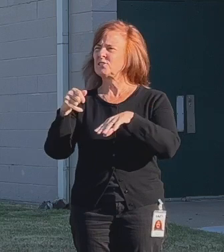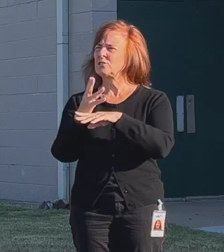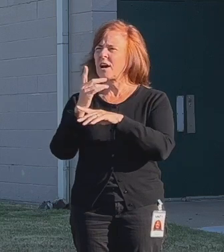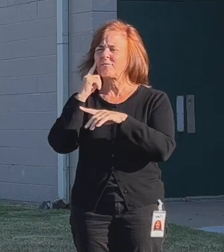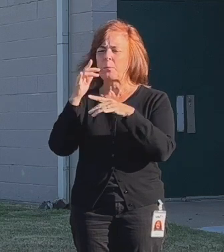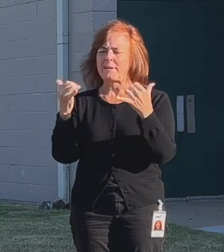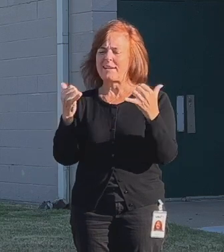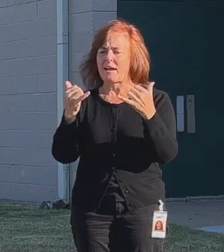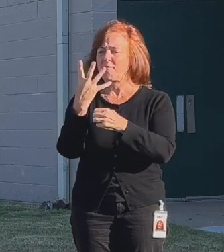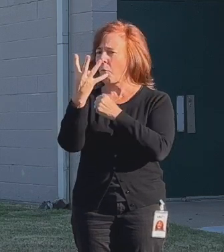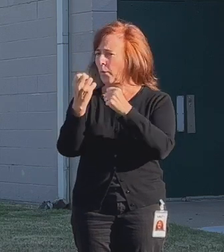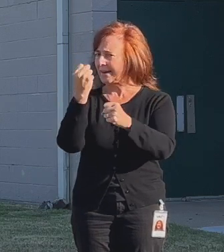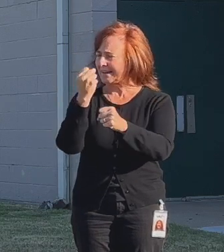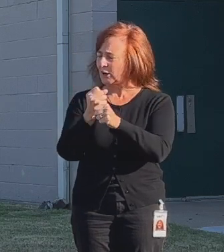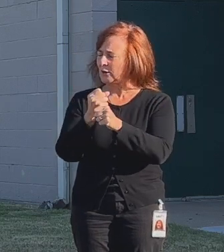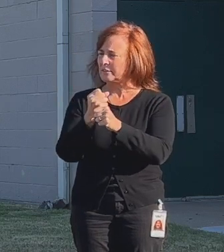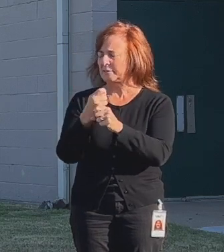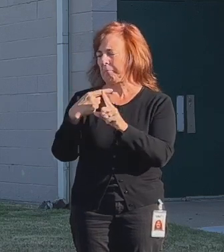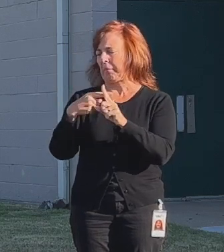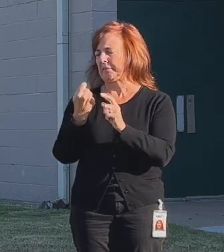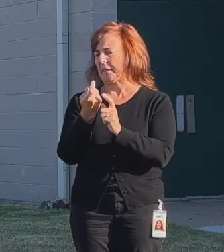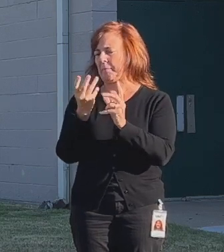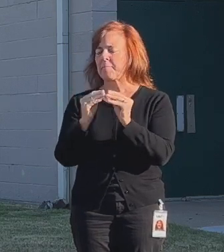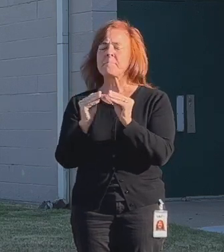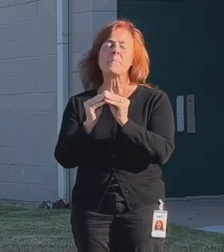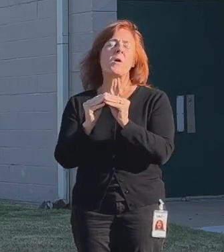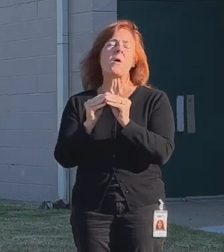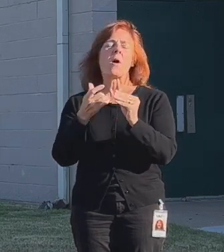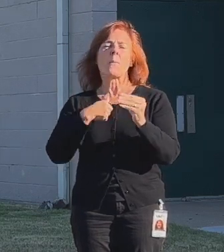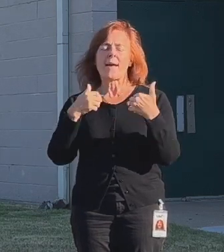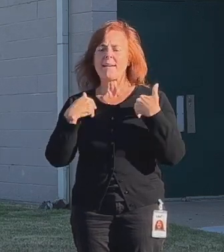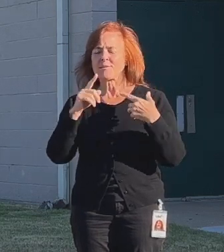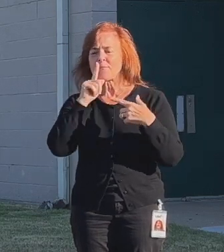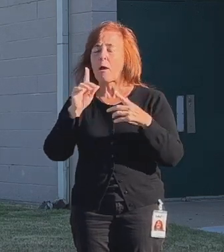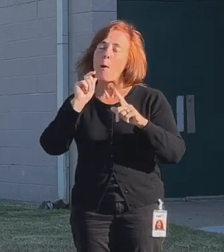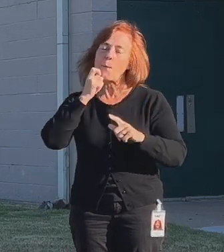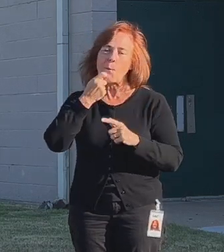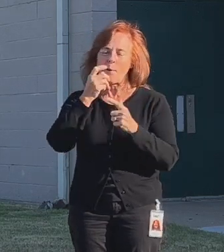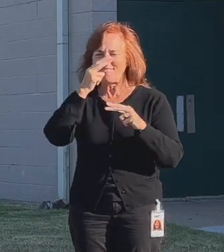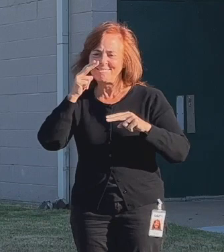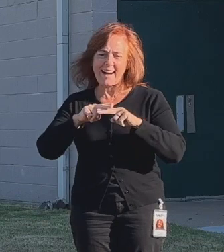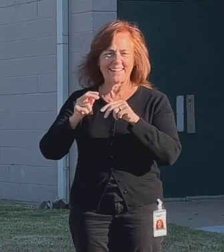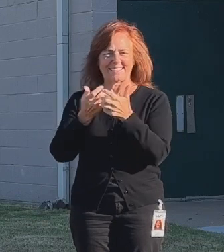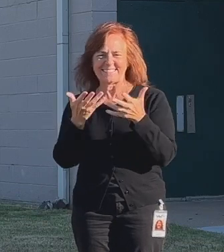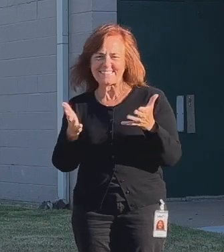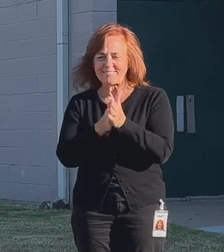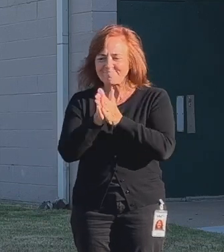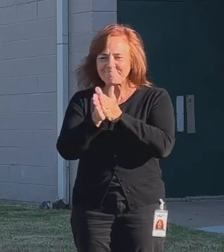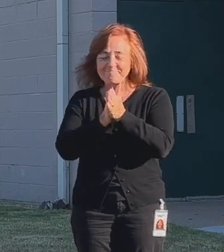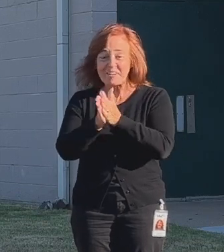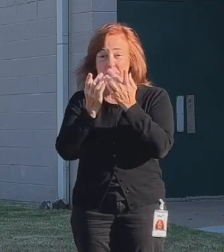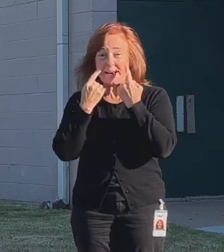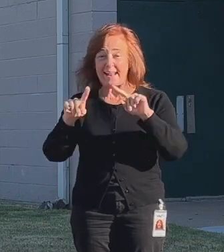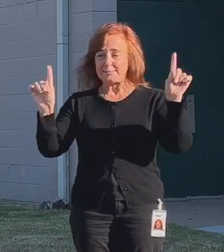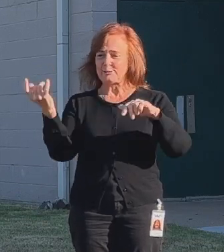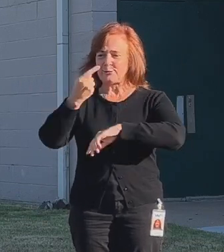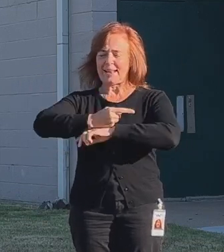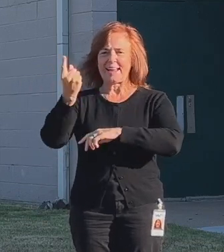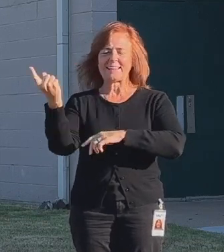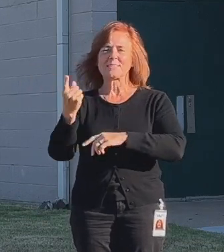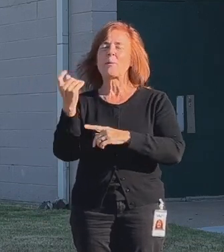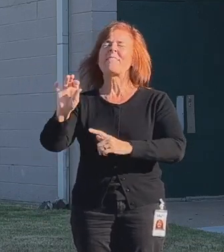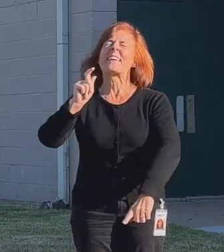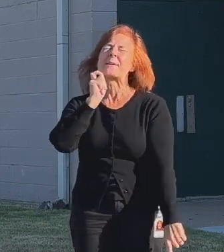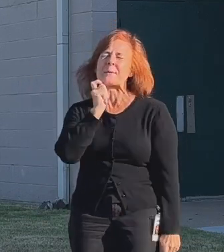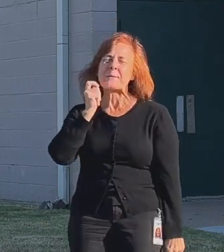for a little over four years and we've done some pretty cool fun stuff. What we're announcing today is I think one